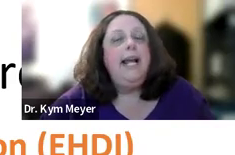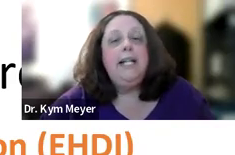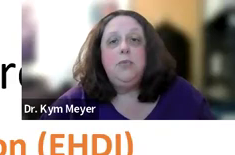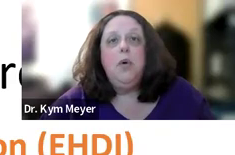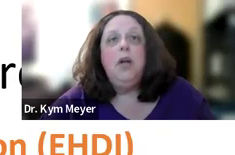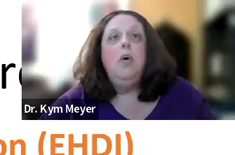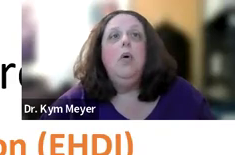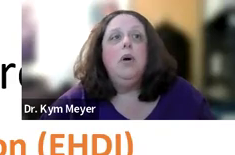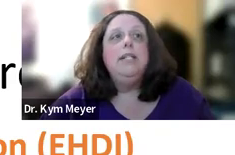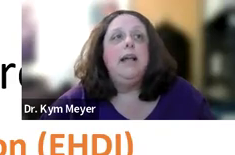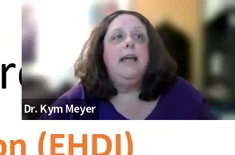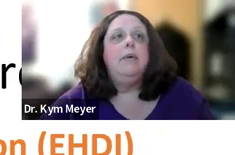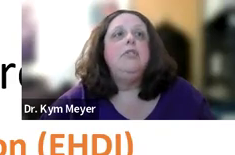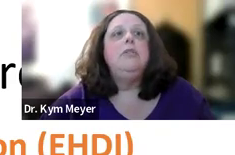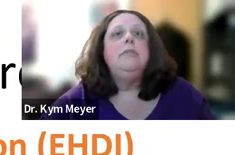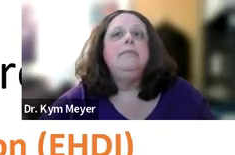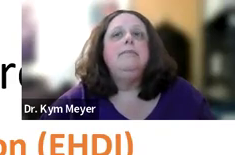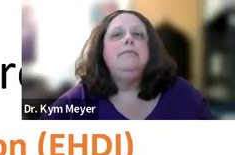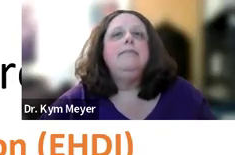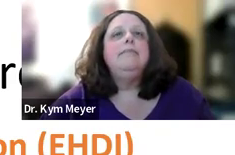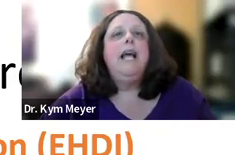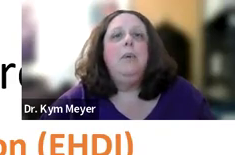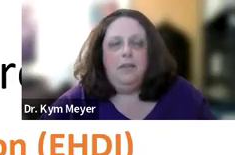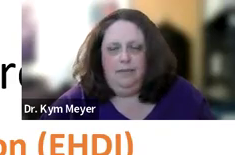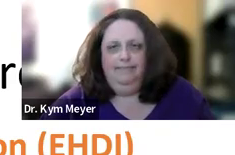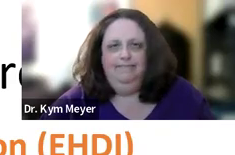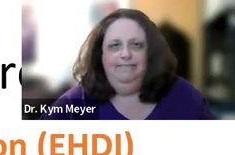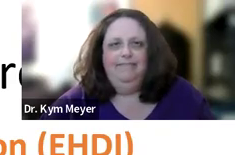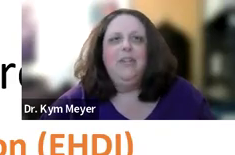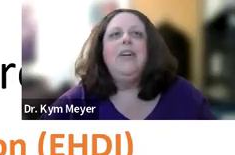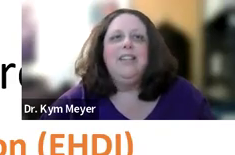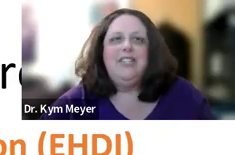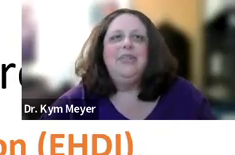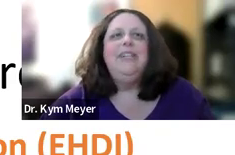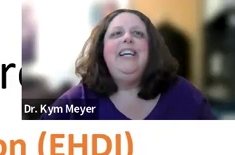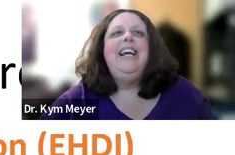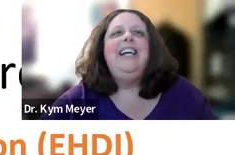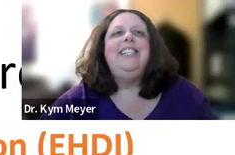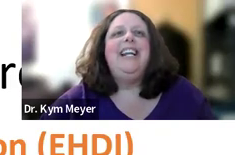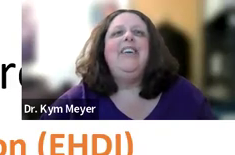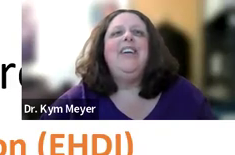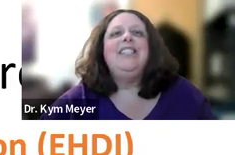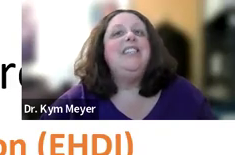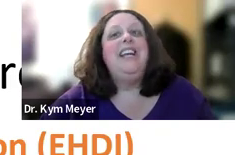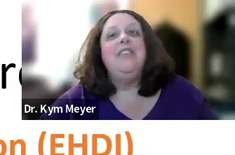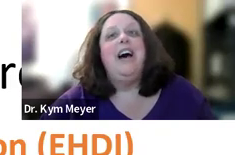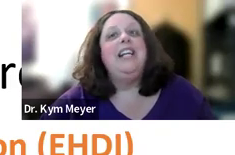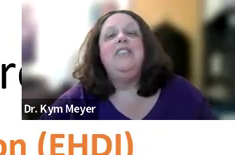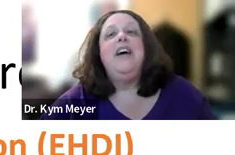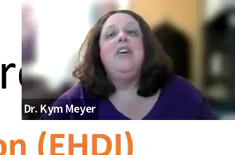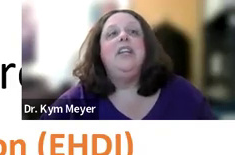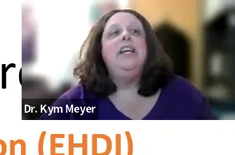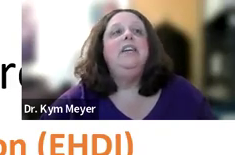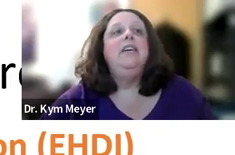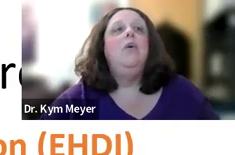in spoken or in sign language. However, the critical issue is that hearing loss is either not